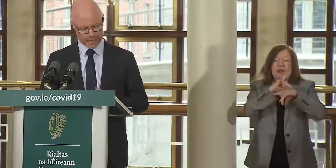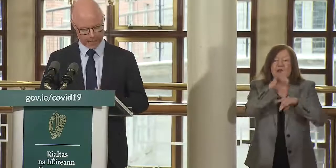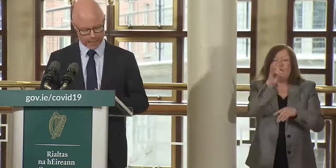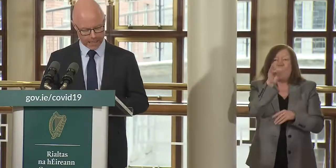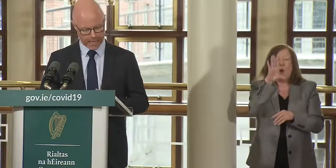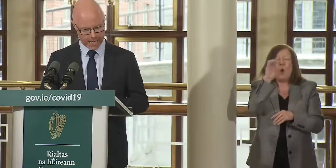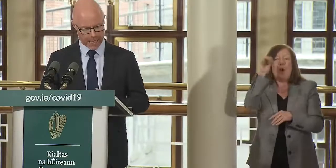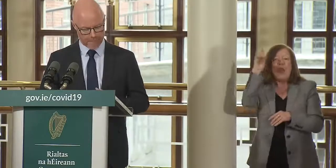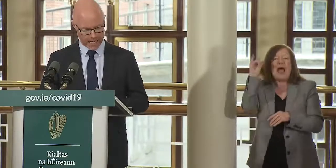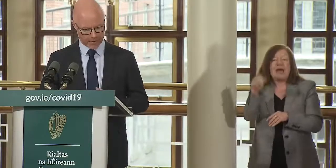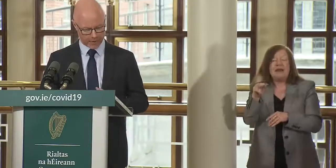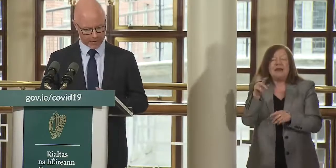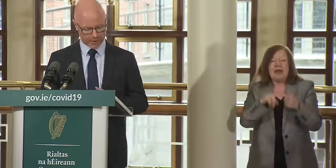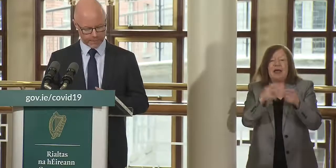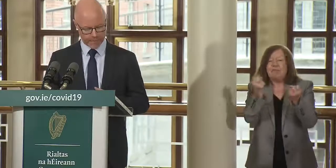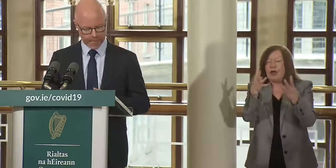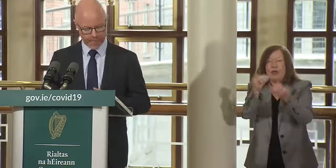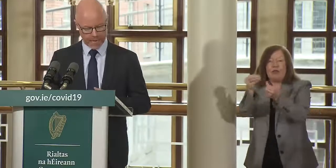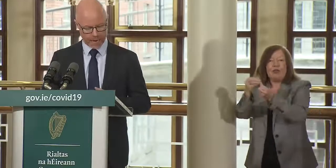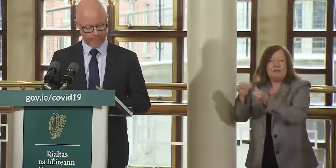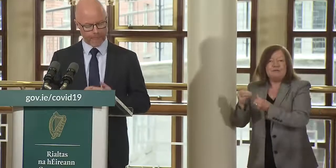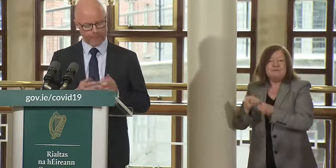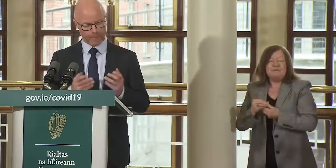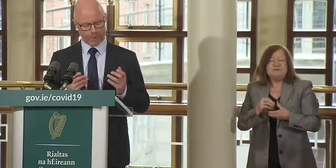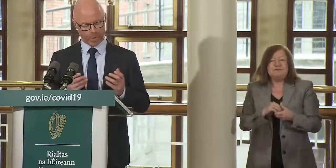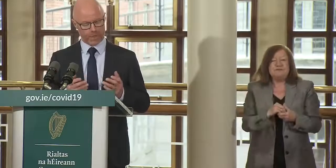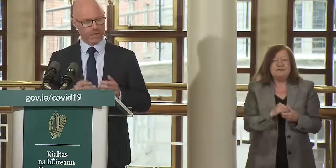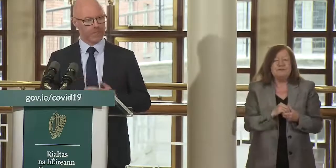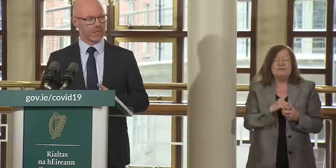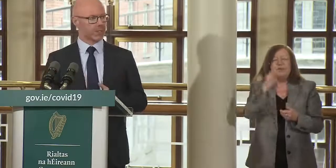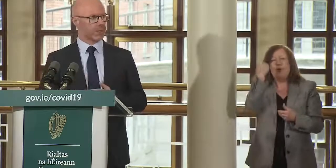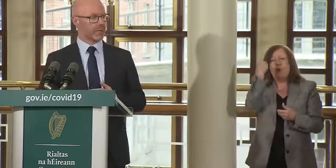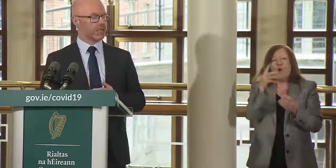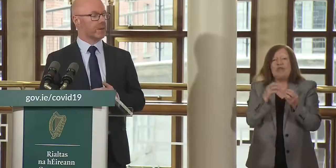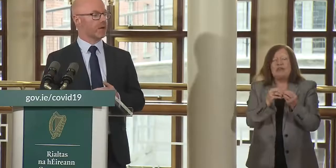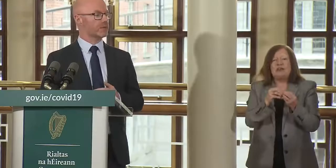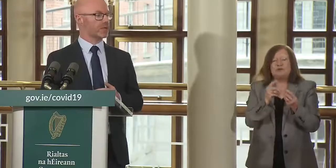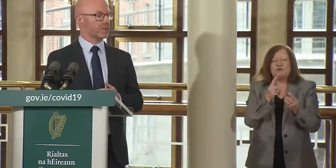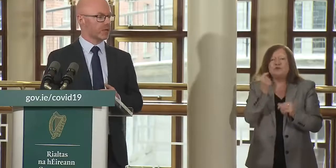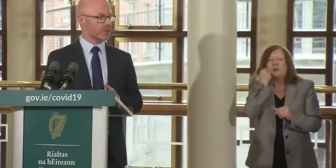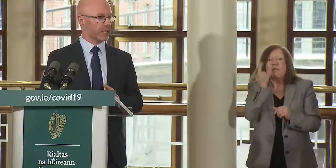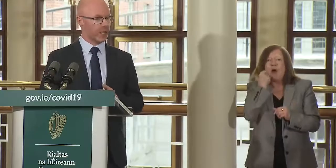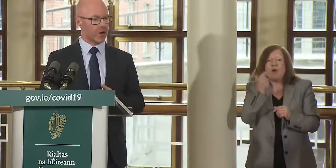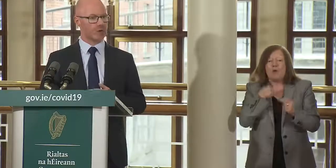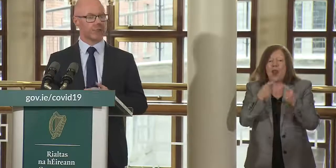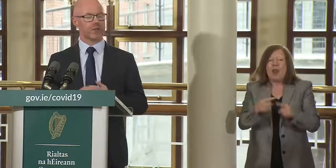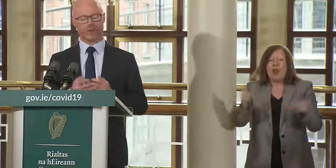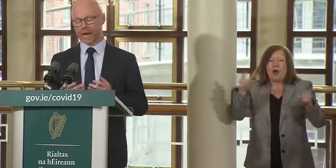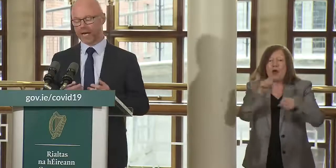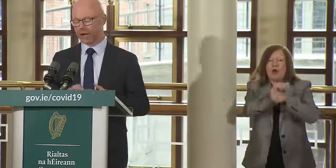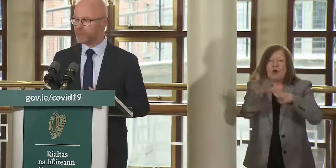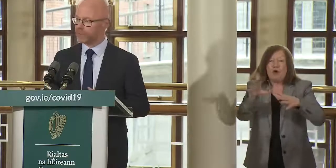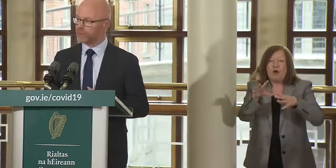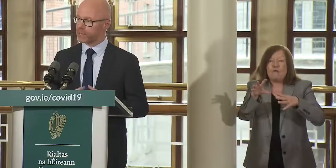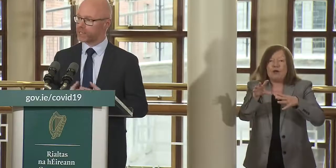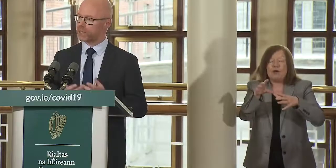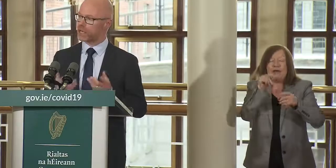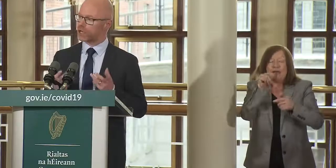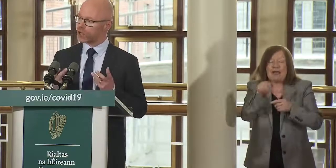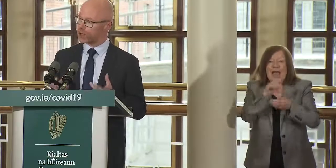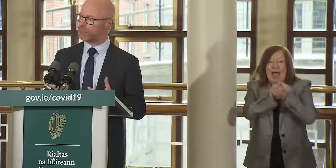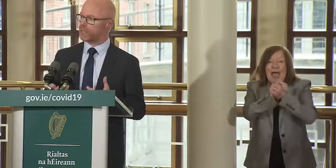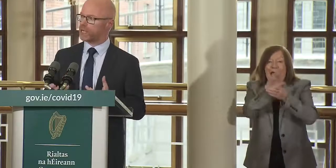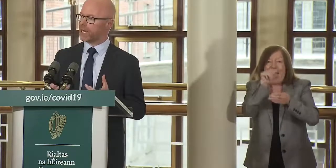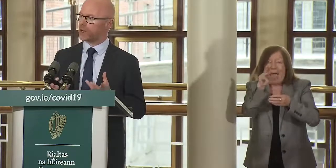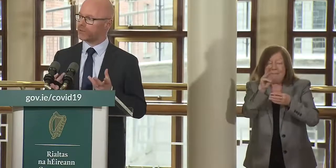and uh and many others um one of the things that we're doing tomorrow is we're launching a covid tracker app this